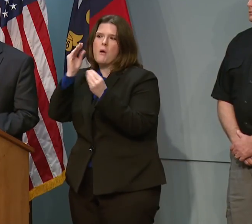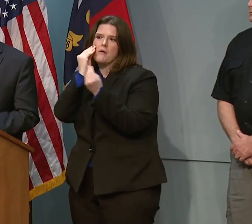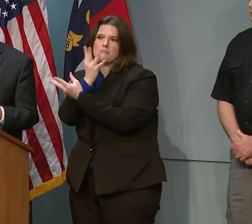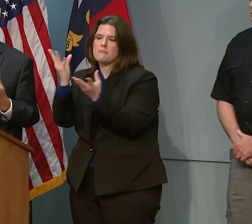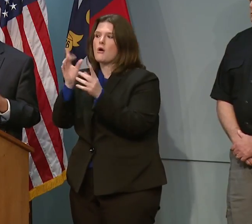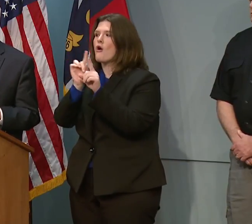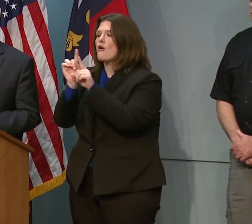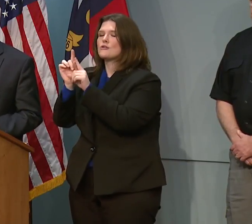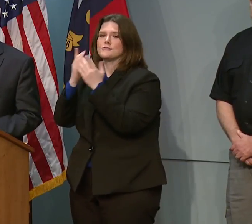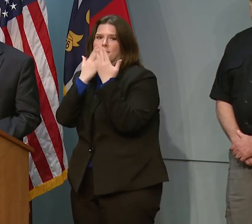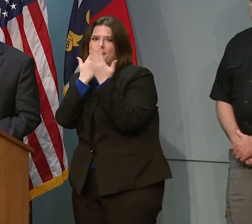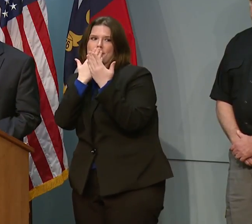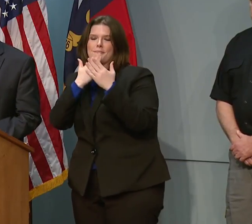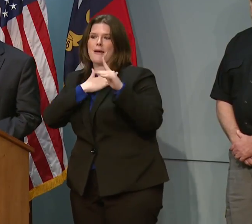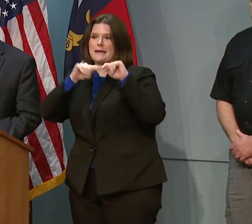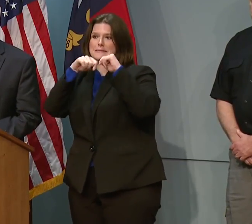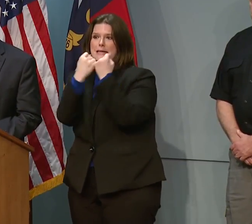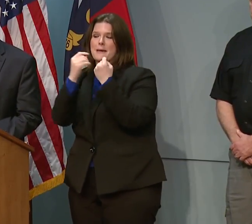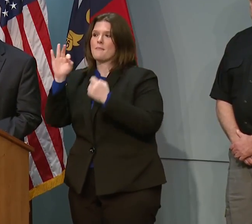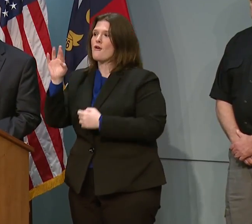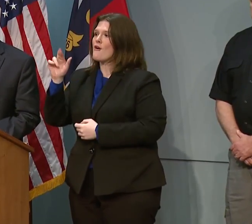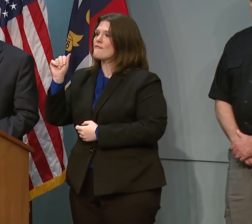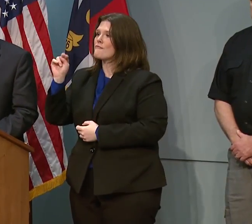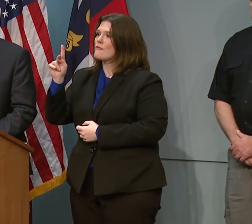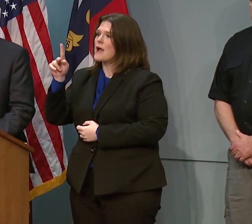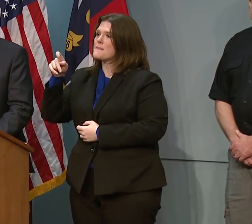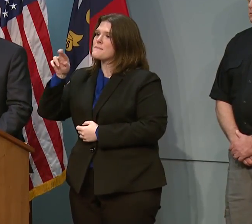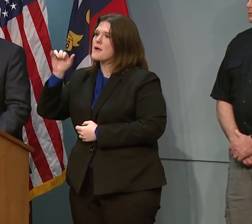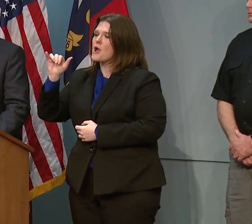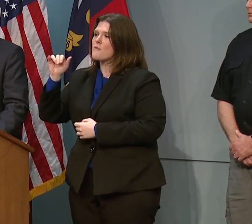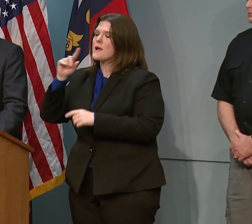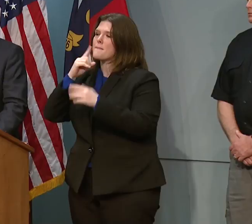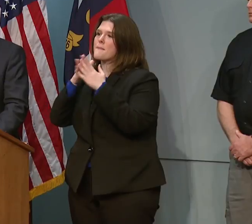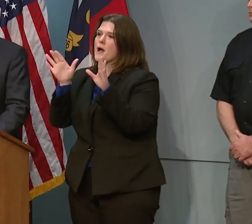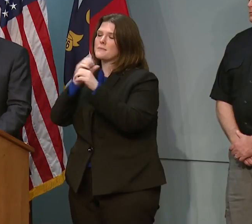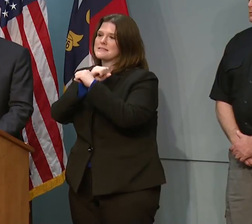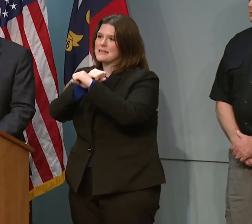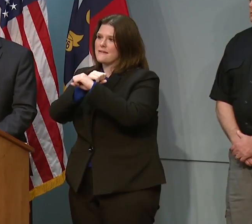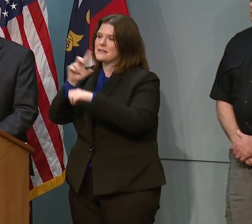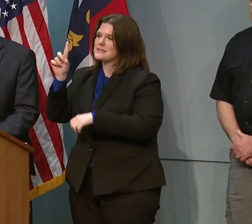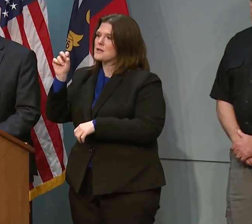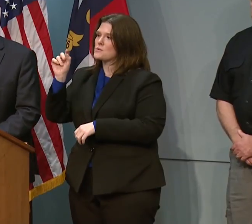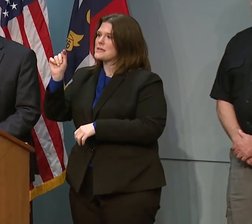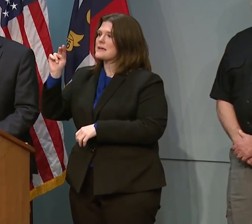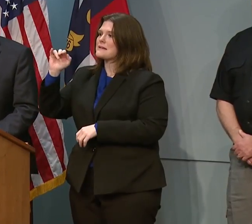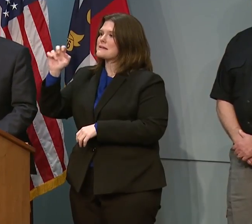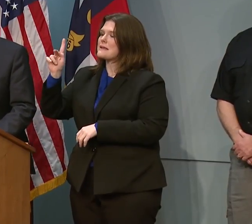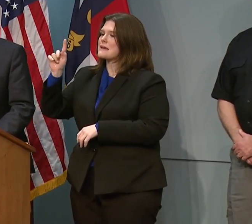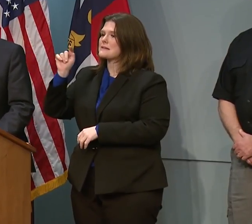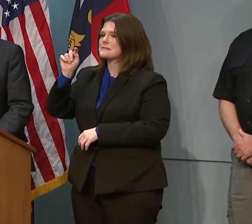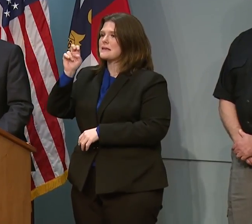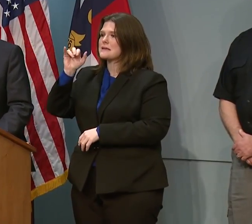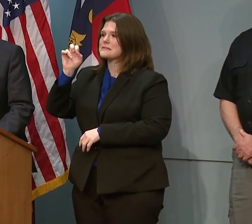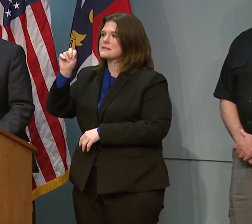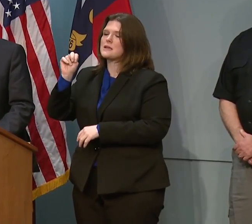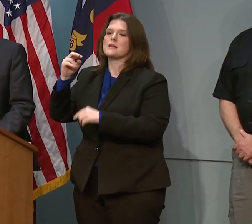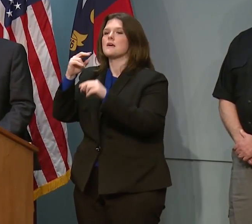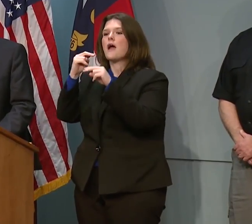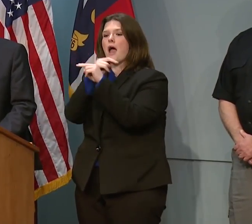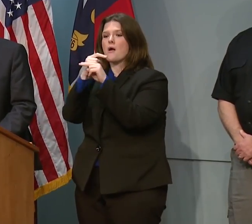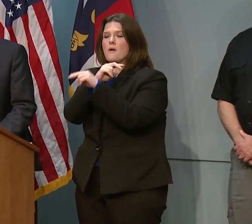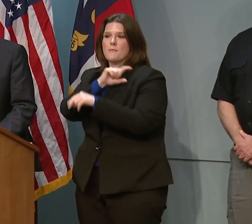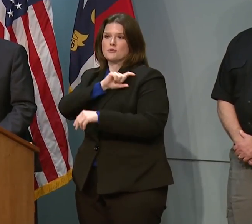very pleased to have my team here, Frank Perry, Public Safety, DOT Secretary Nick Tennyson, Highway Patrol Commander Bill Gray,